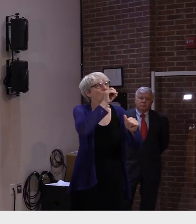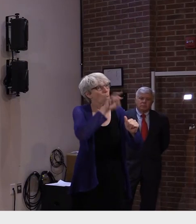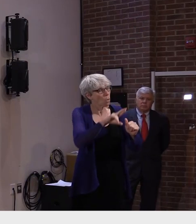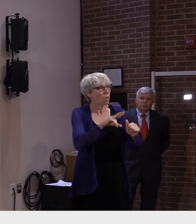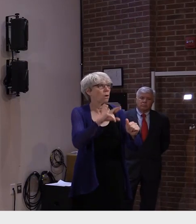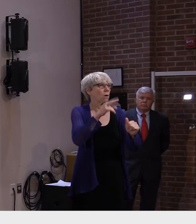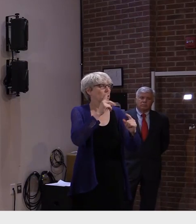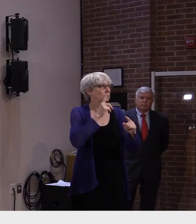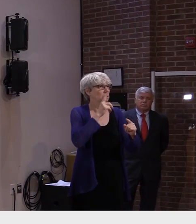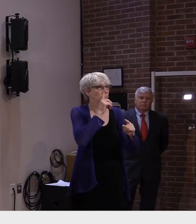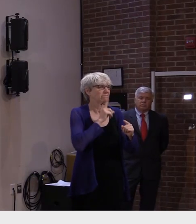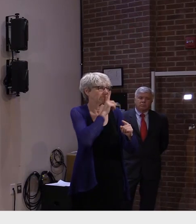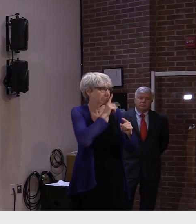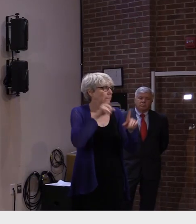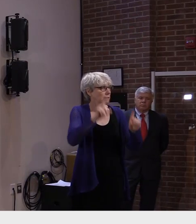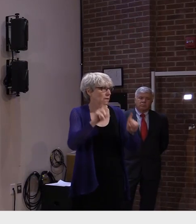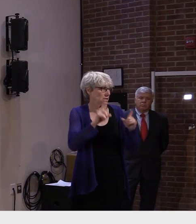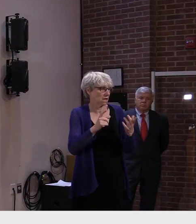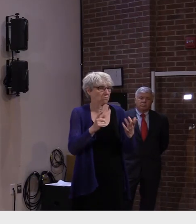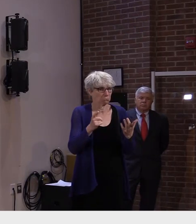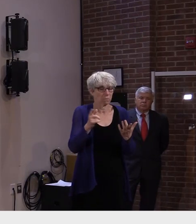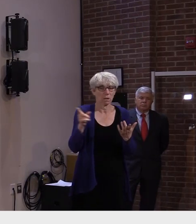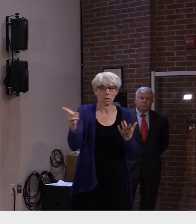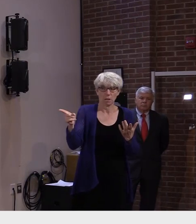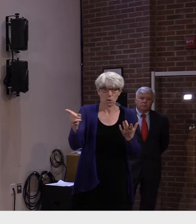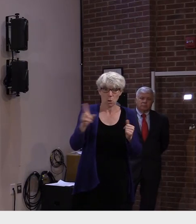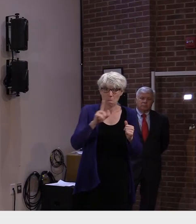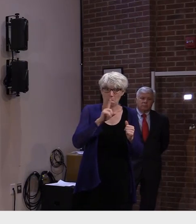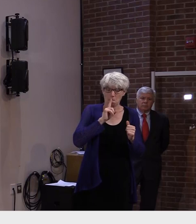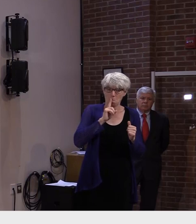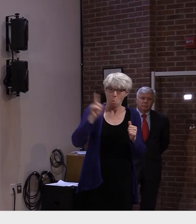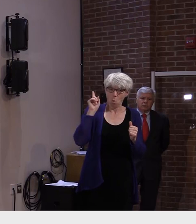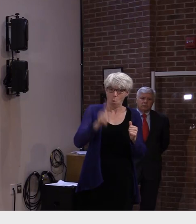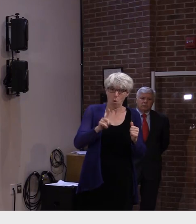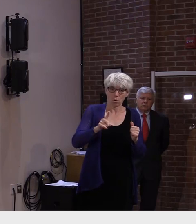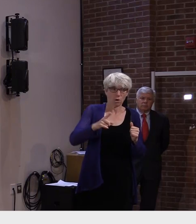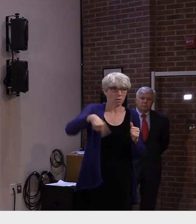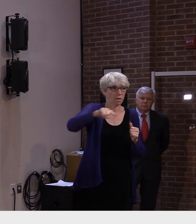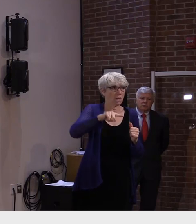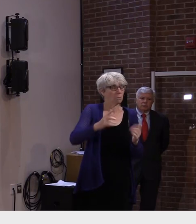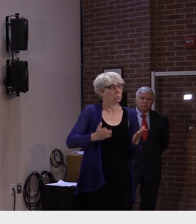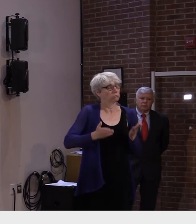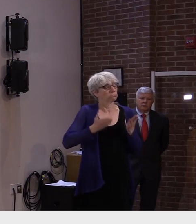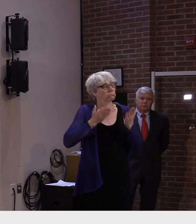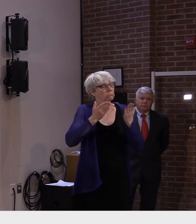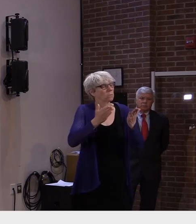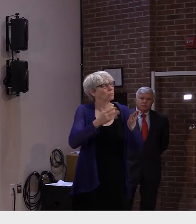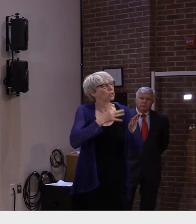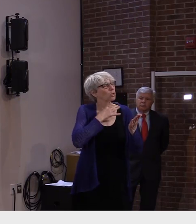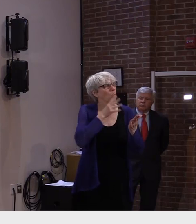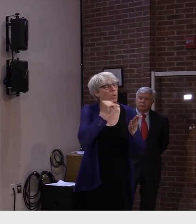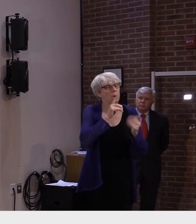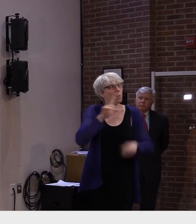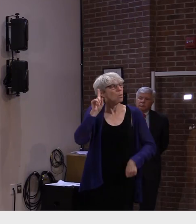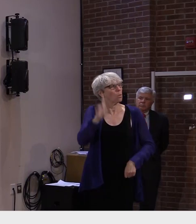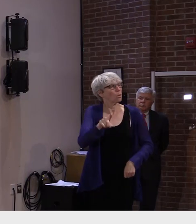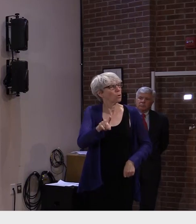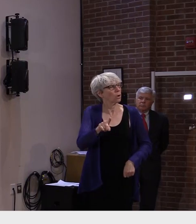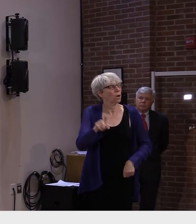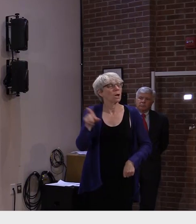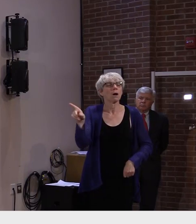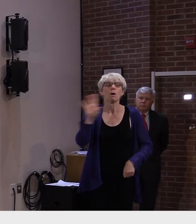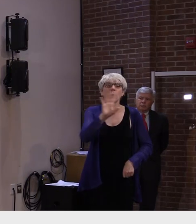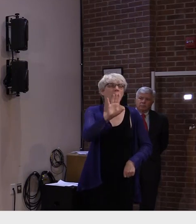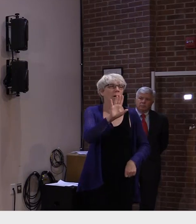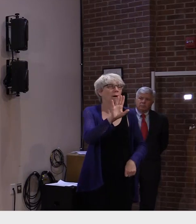Why not take whatever steps you would need to take in order to use your executive authority to compel businesses? We have to